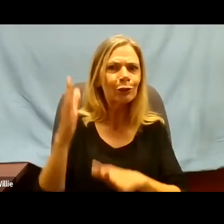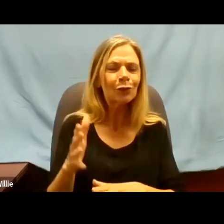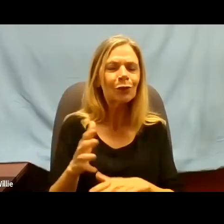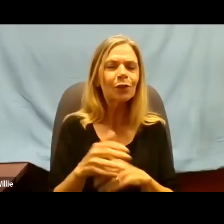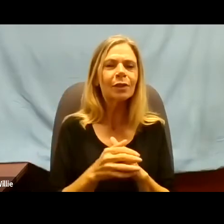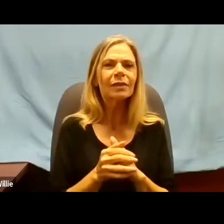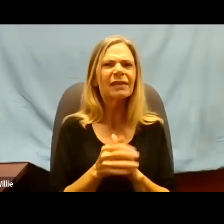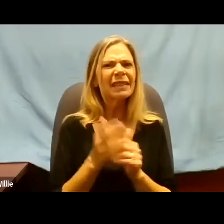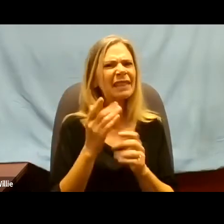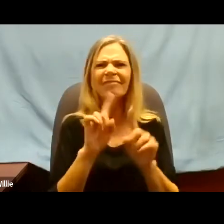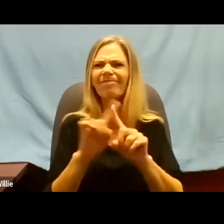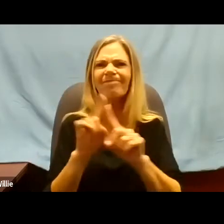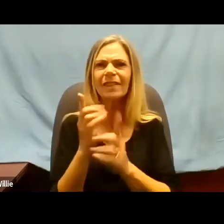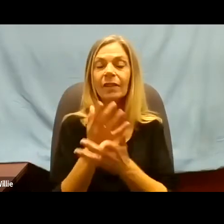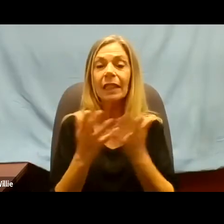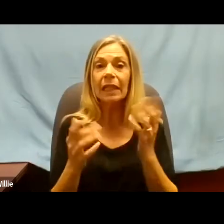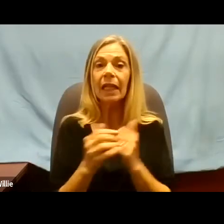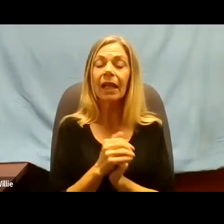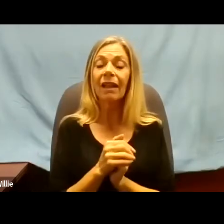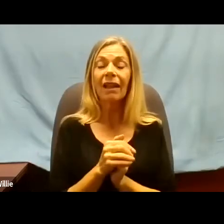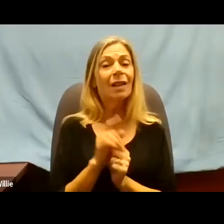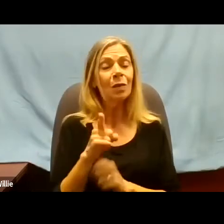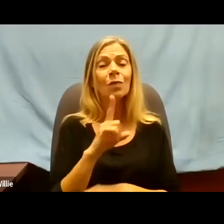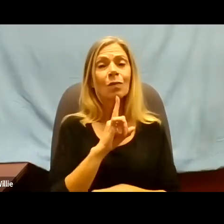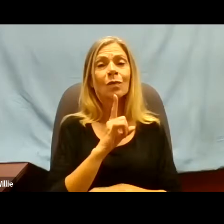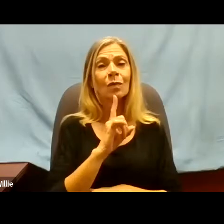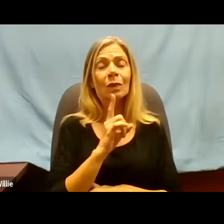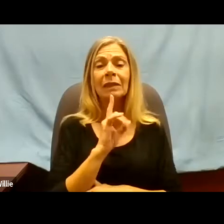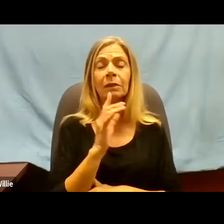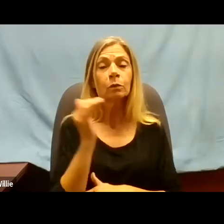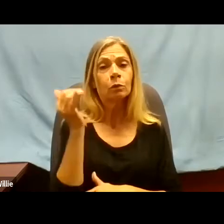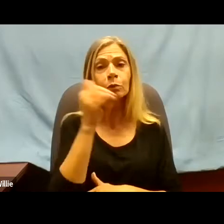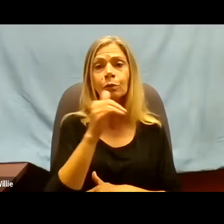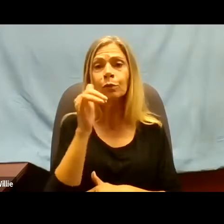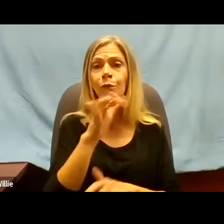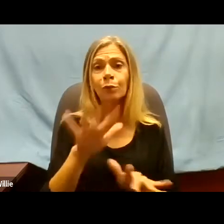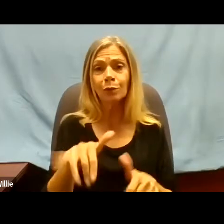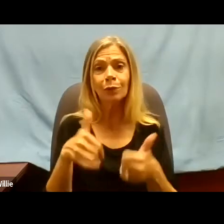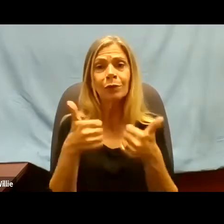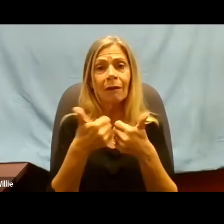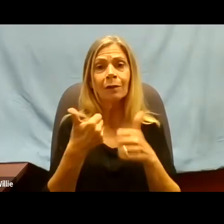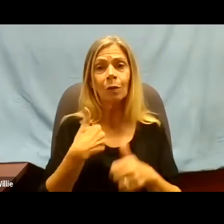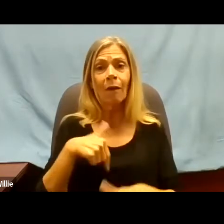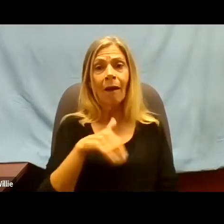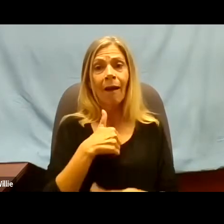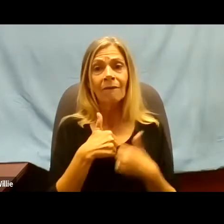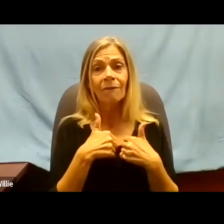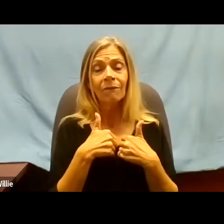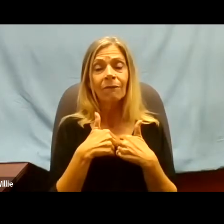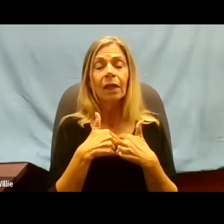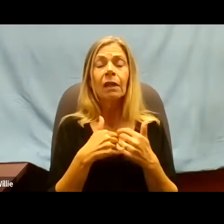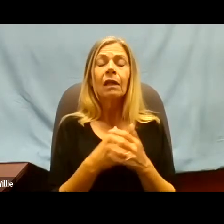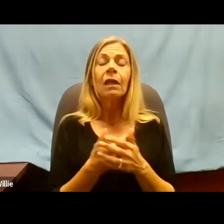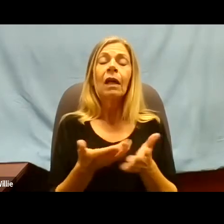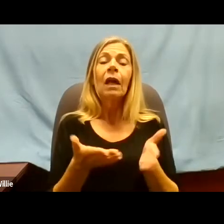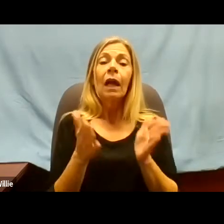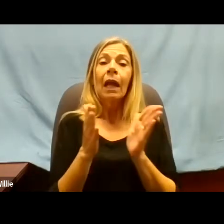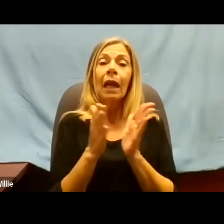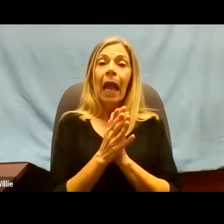incredible challenges that we have, and I would ask you to ask yourself,